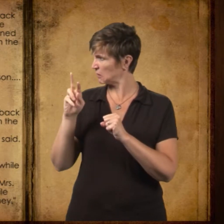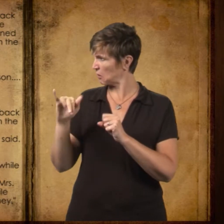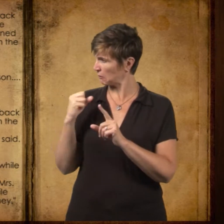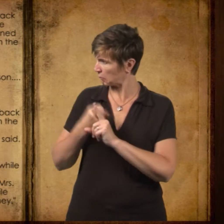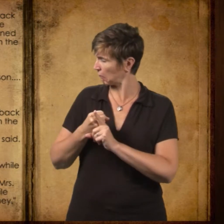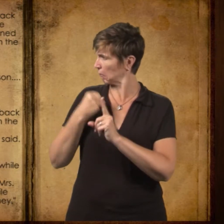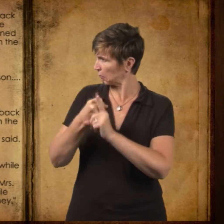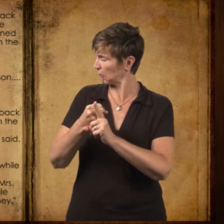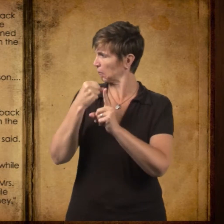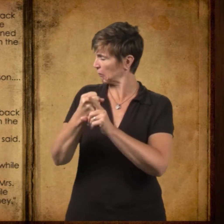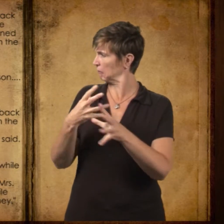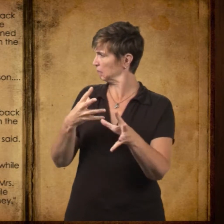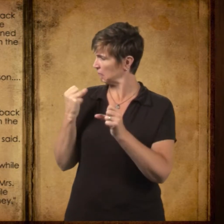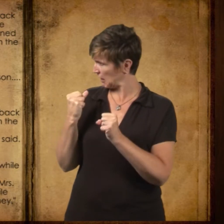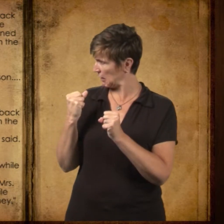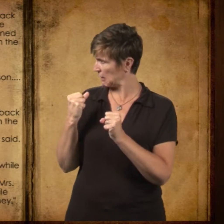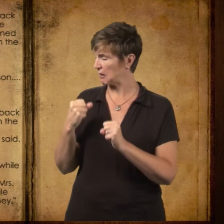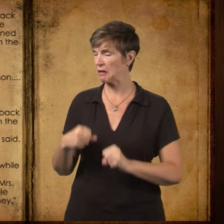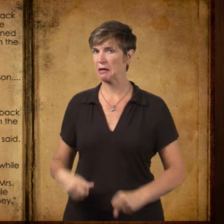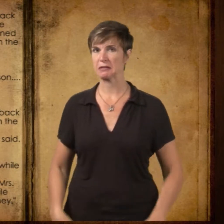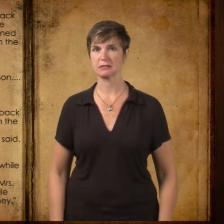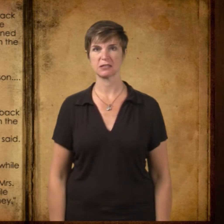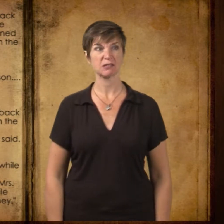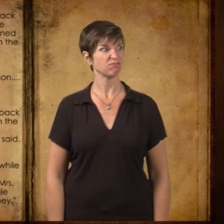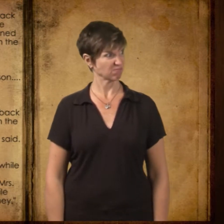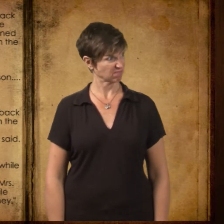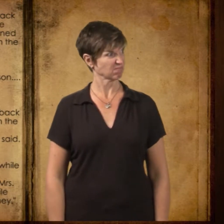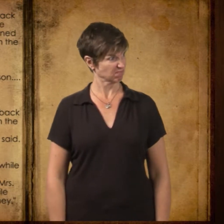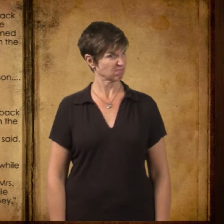Seems like we got through with the last one only last week.